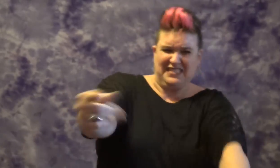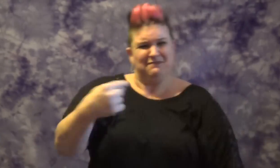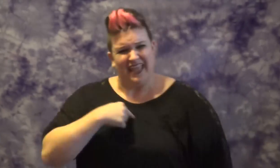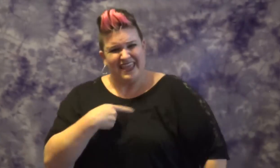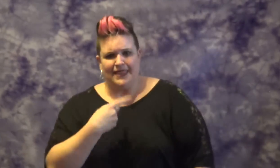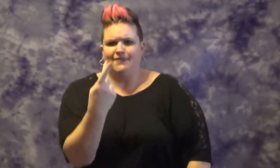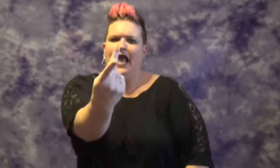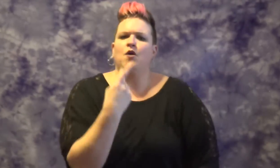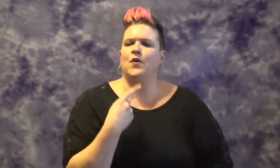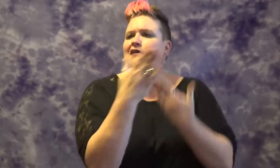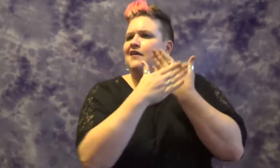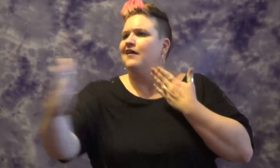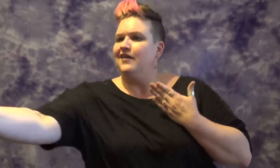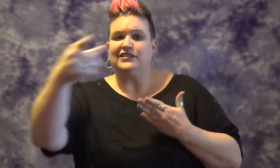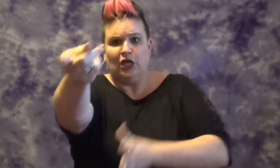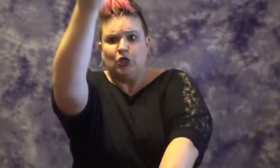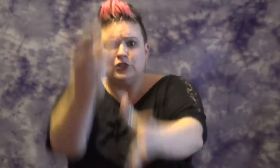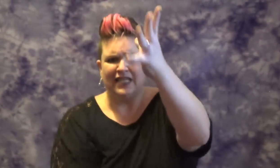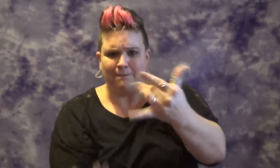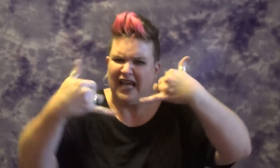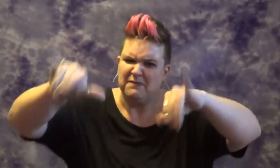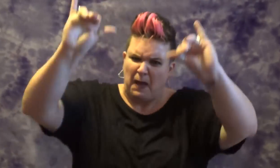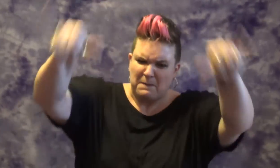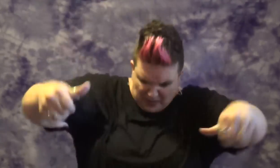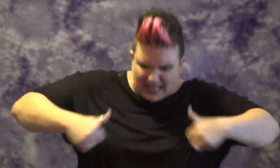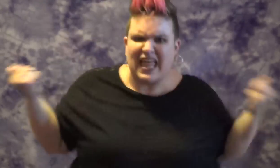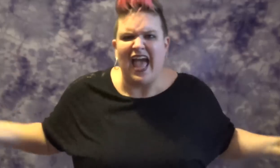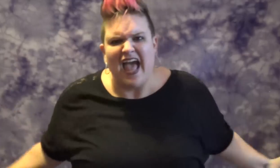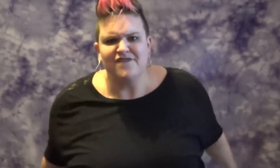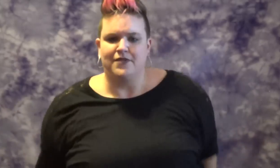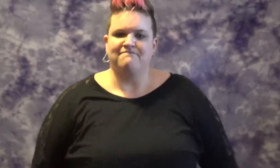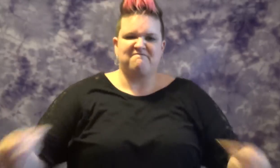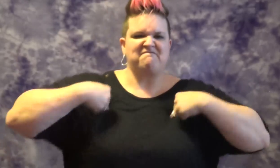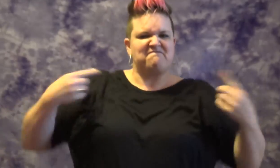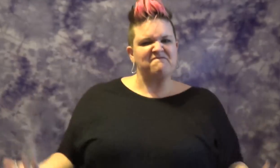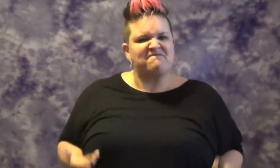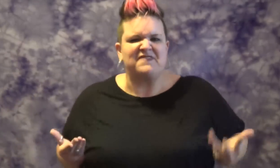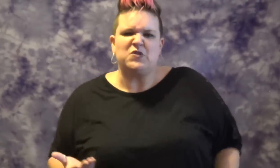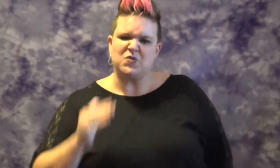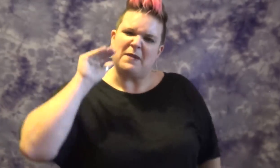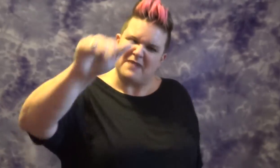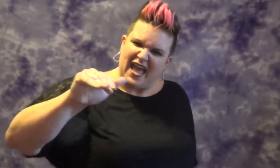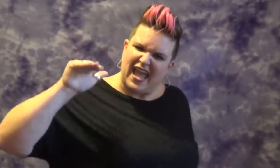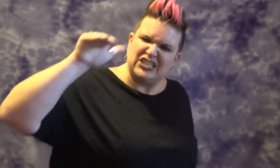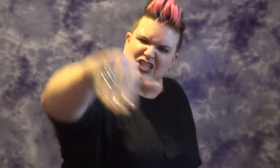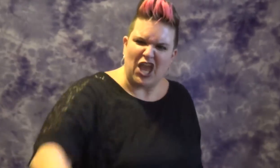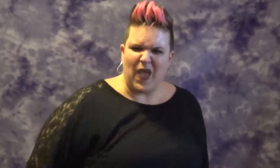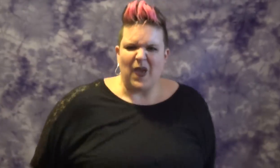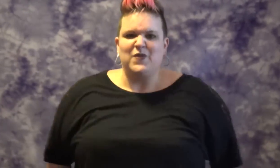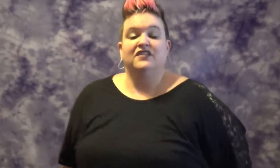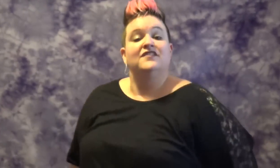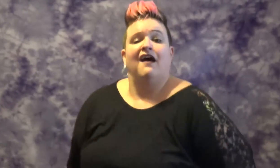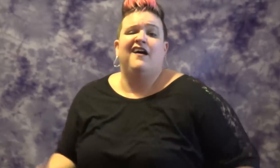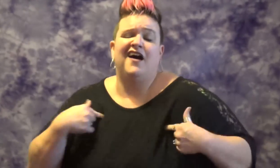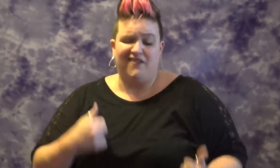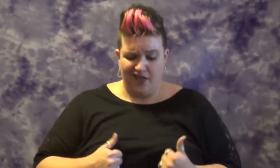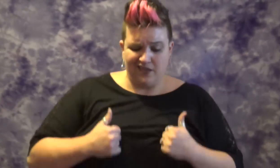you're still alive. And I'm here to remind you of the mess you